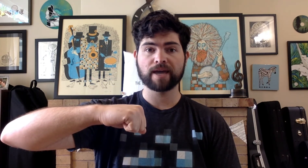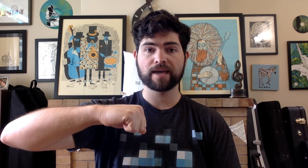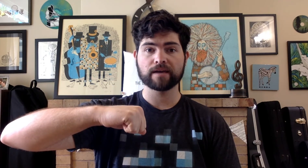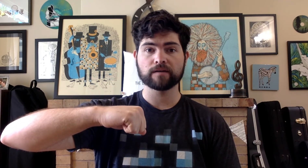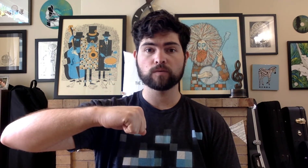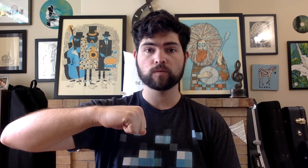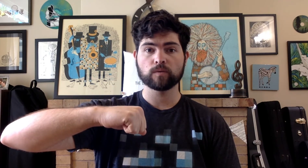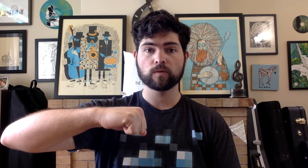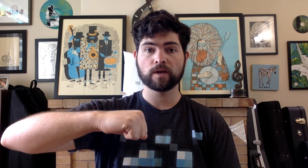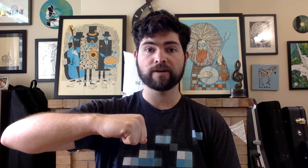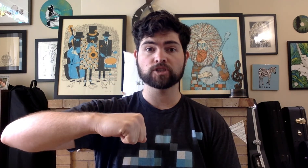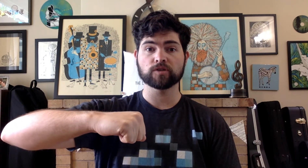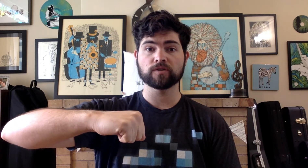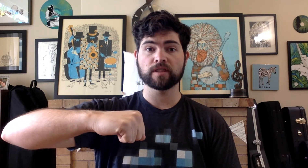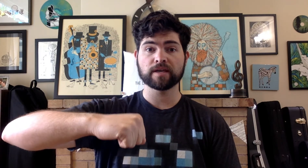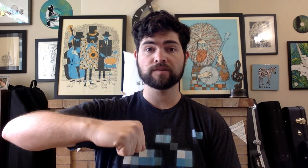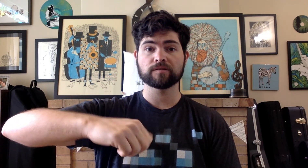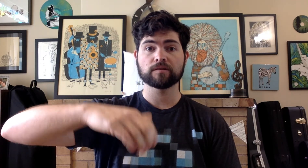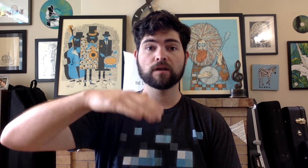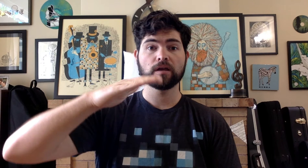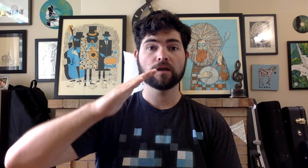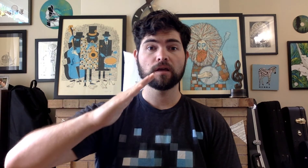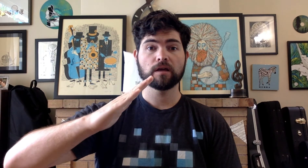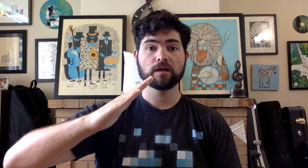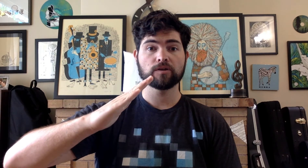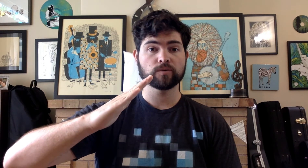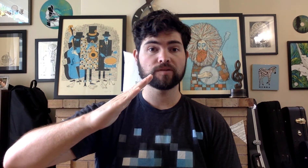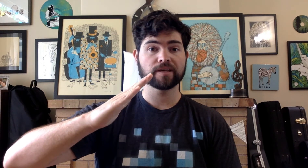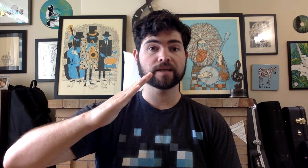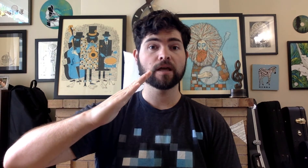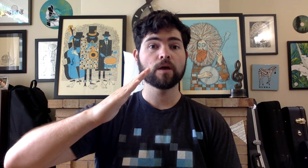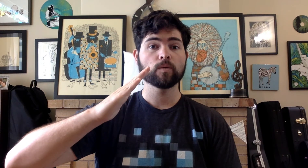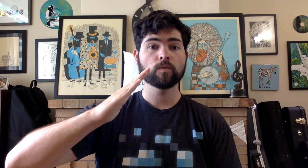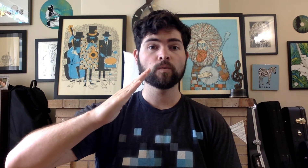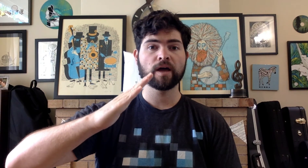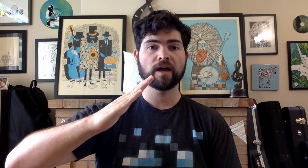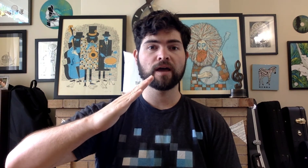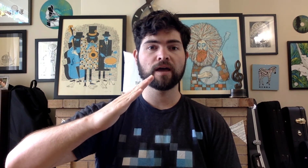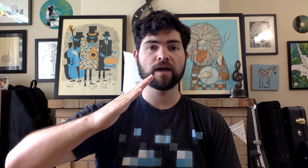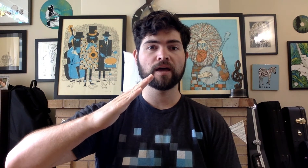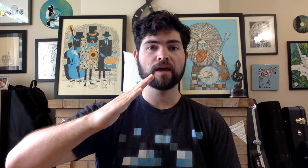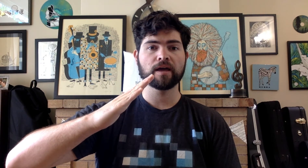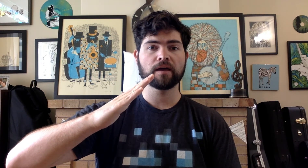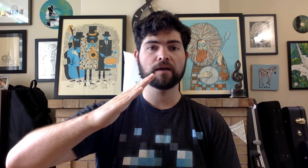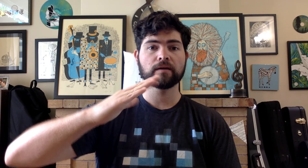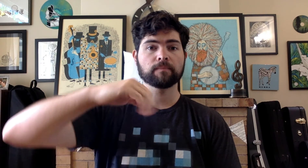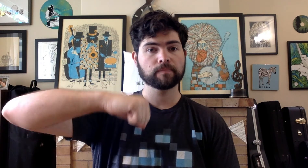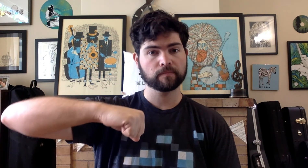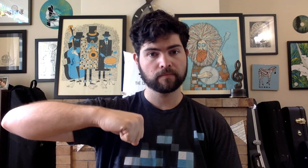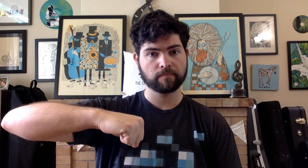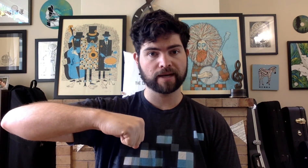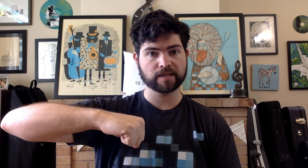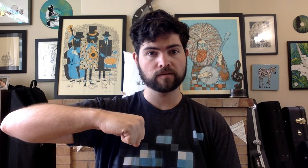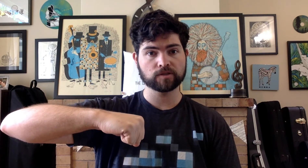hand if I show you this you would sing re back down to